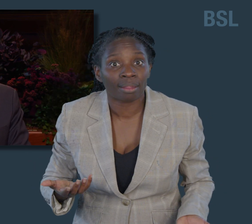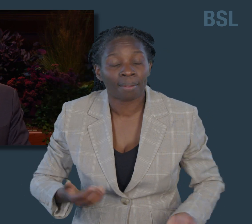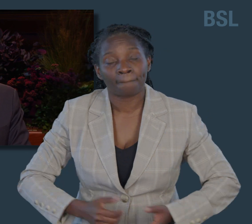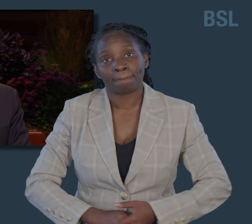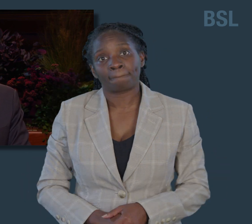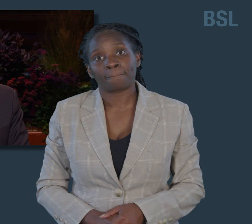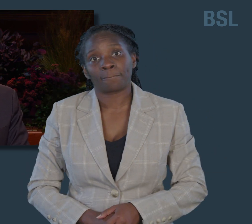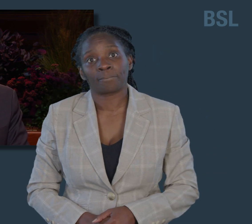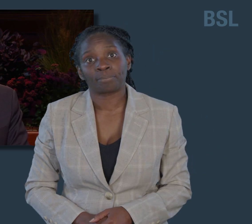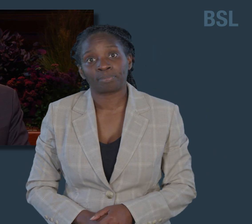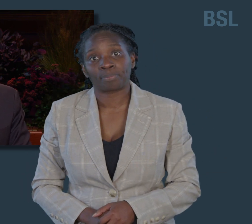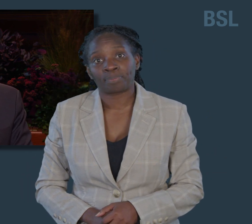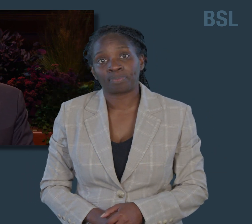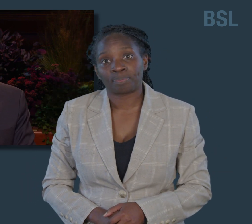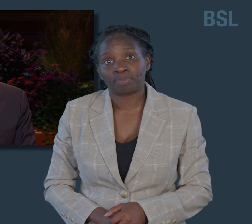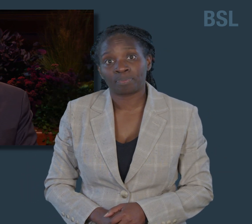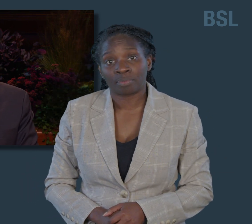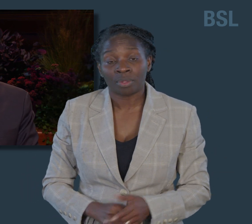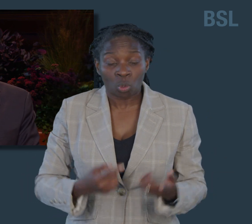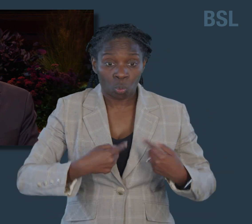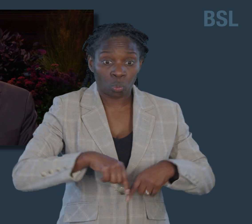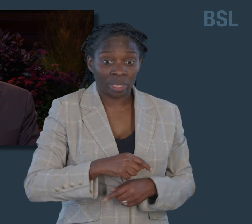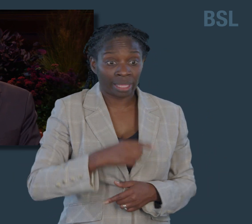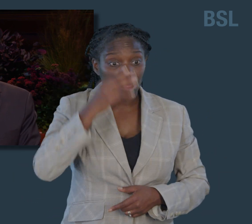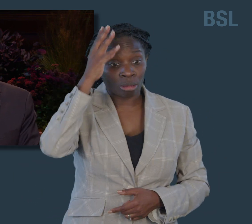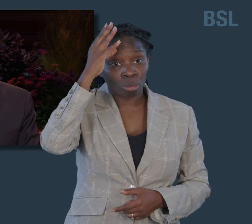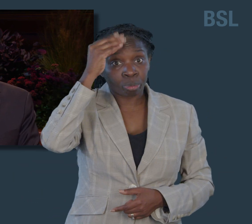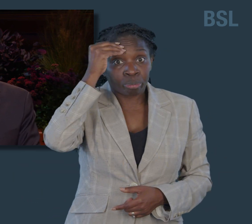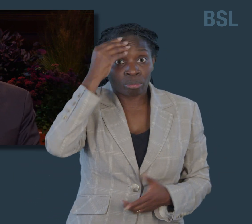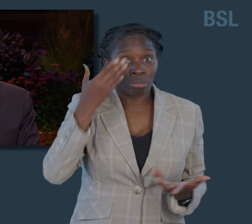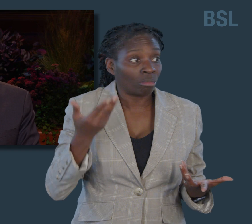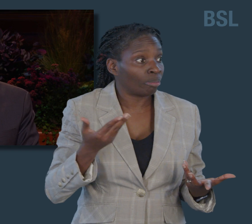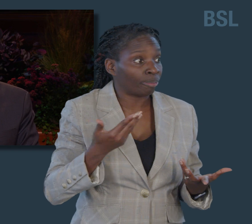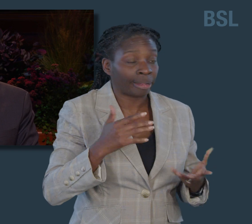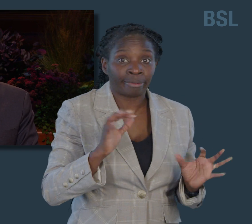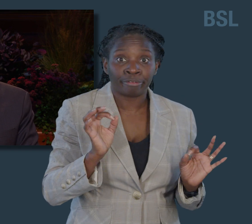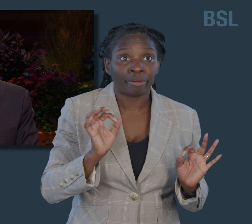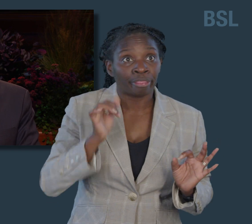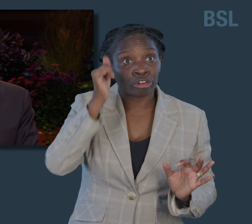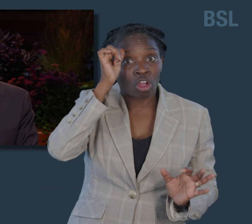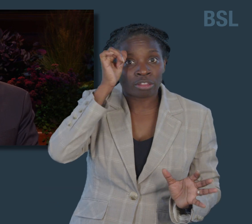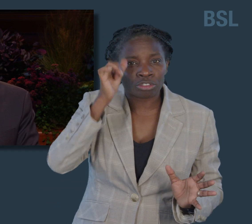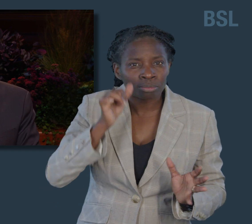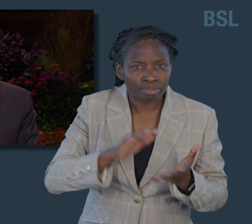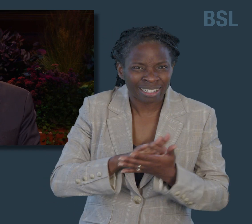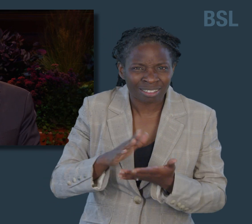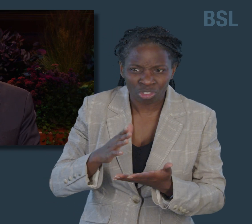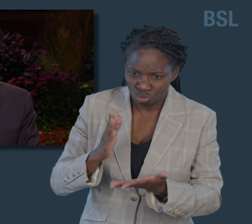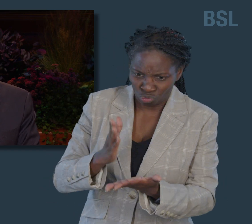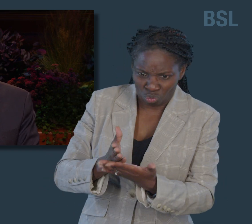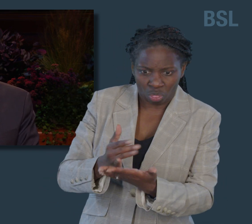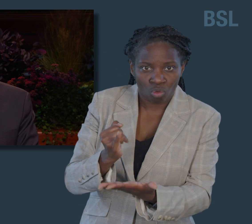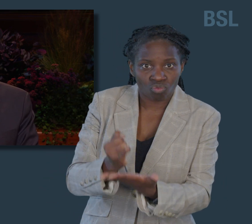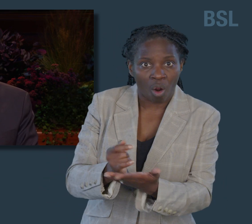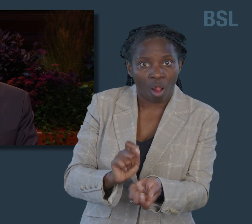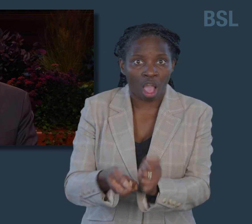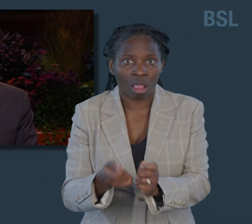This loss of knowledge does not mean that the truth was wrong. Rather, it shows that we have lost the capacity to